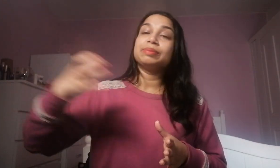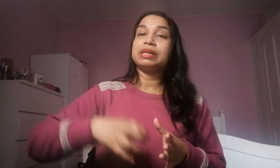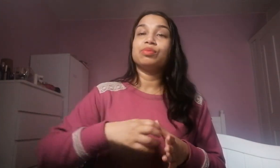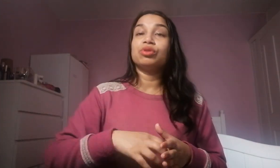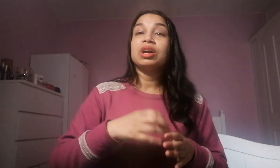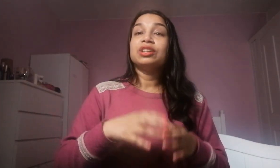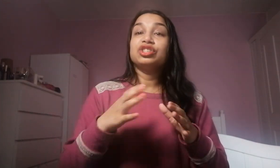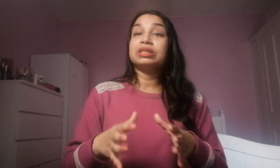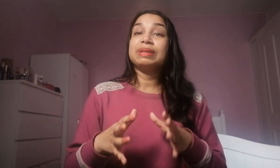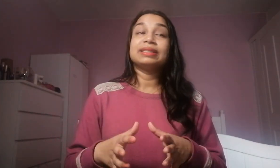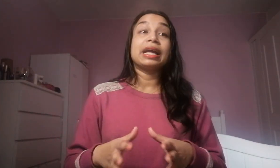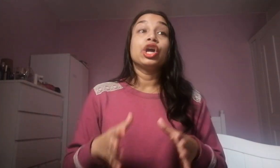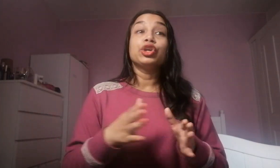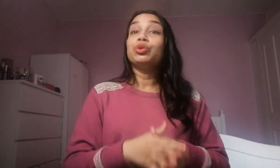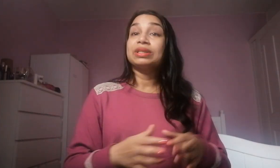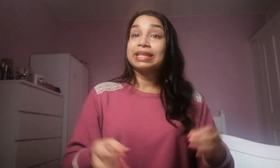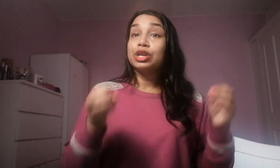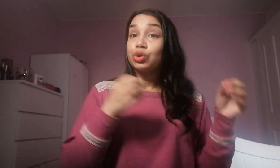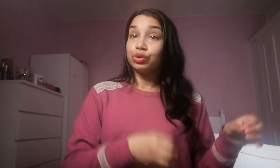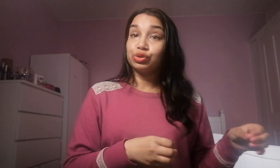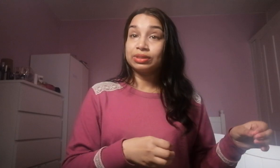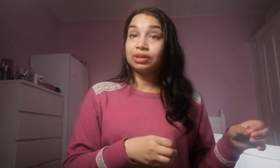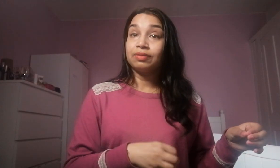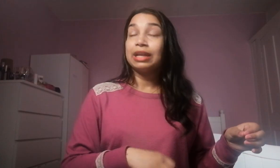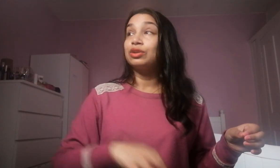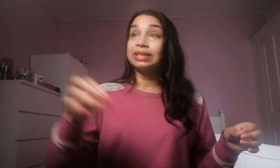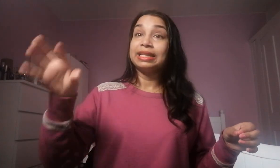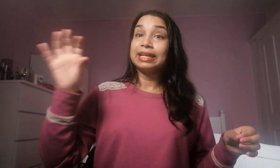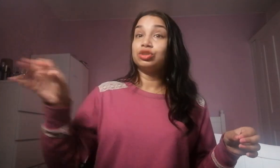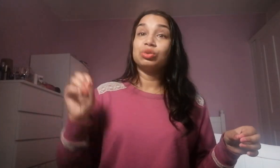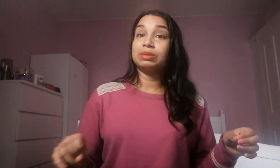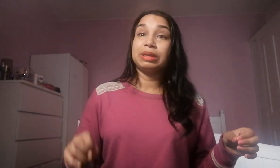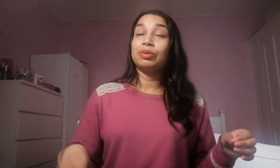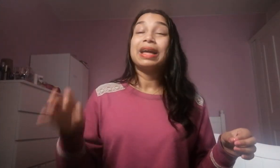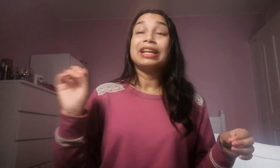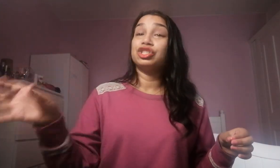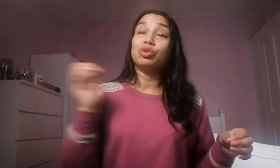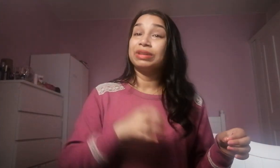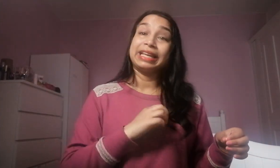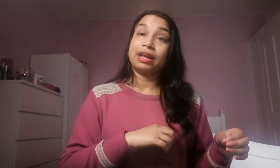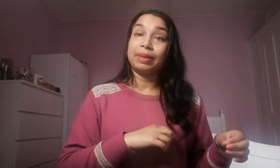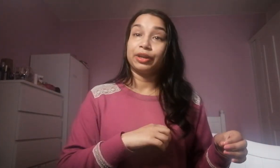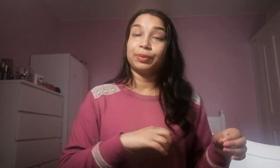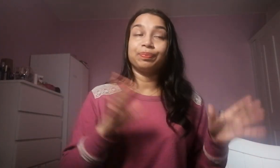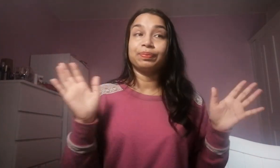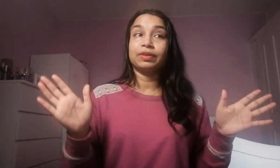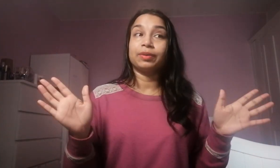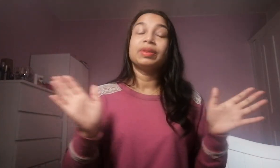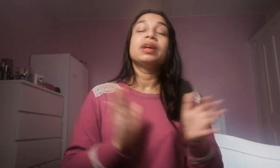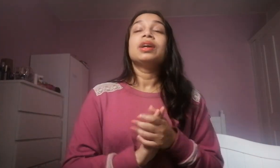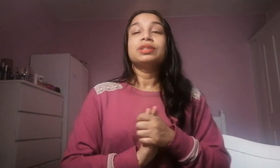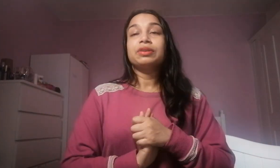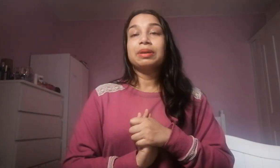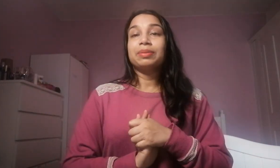people just means that you are saying no to yourself and you're saying yes to all these people that actually don't really care about you so so remember